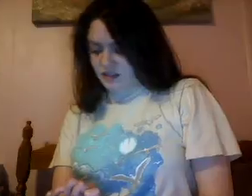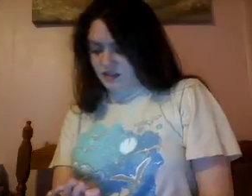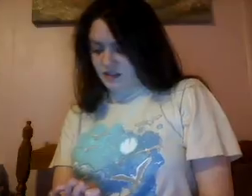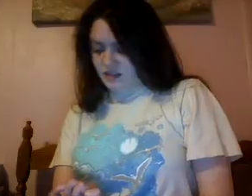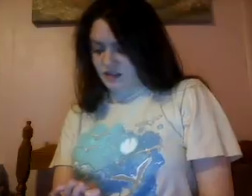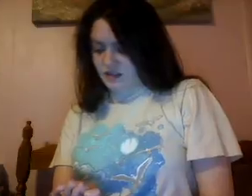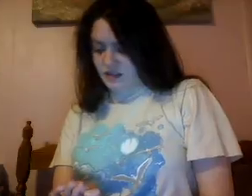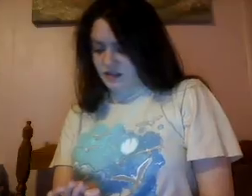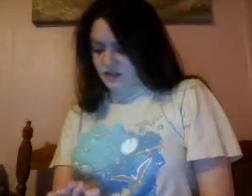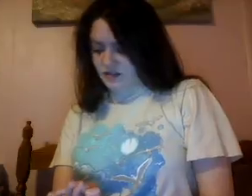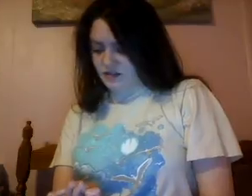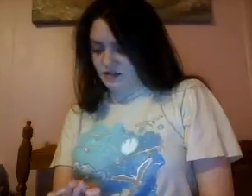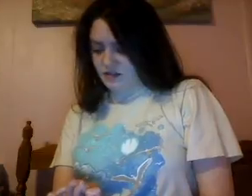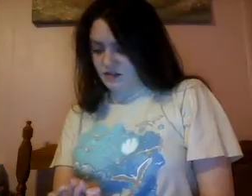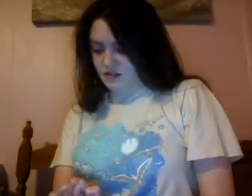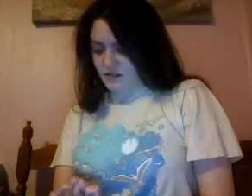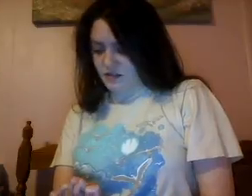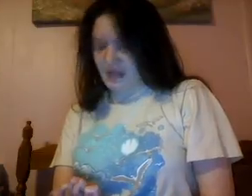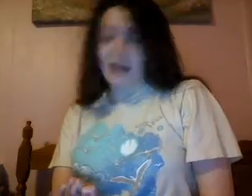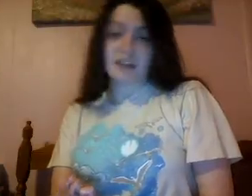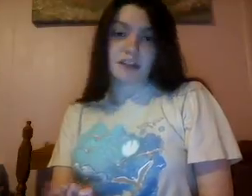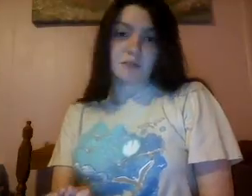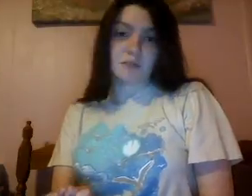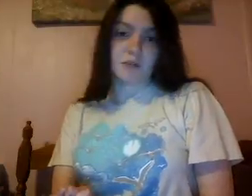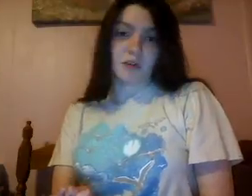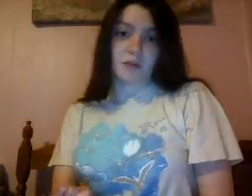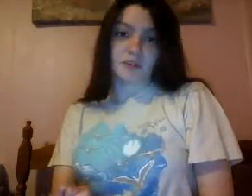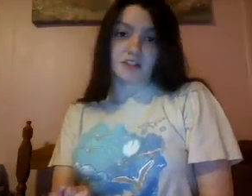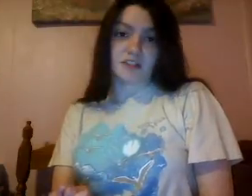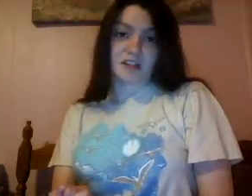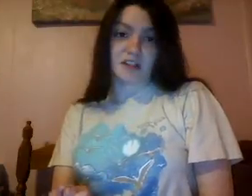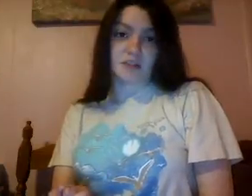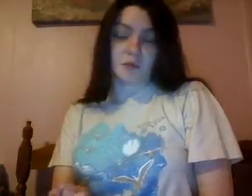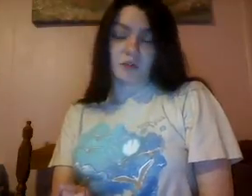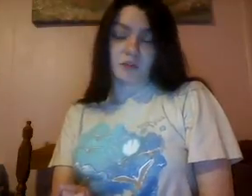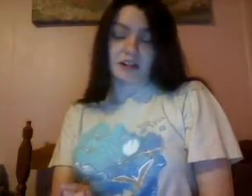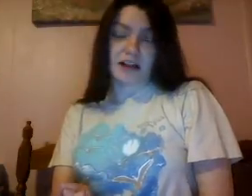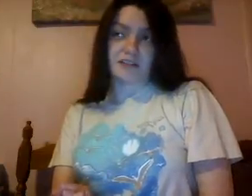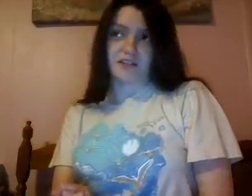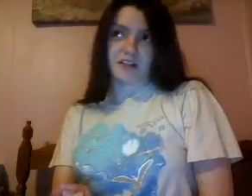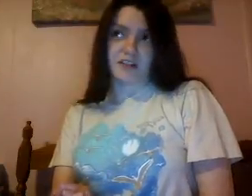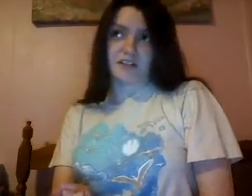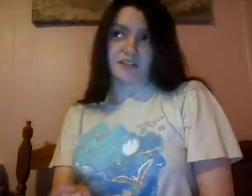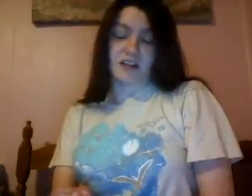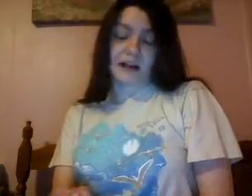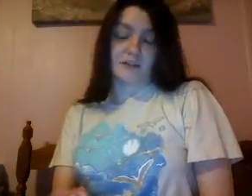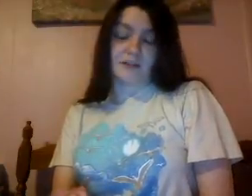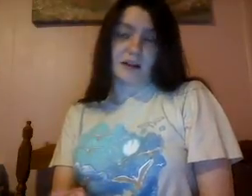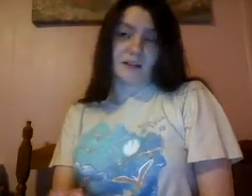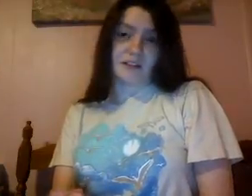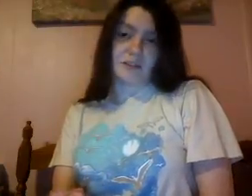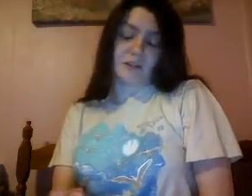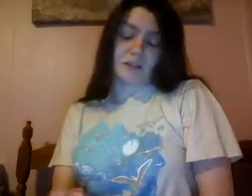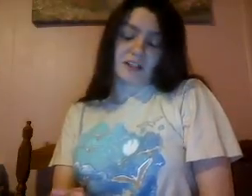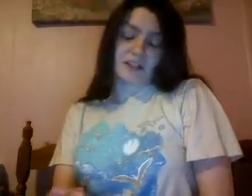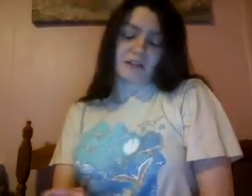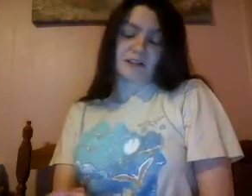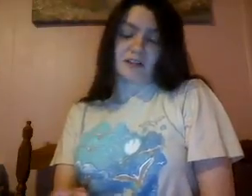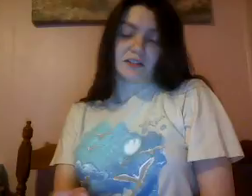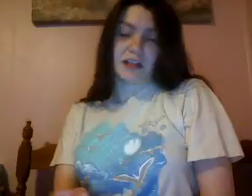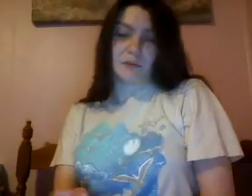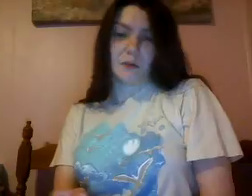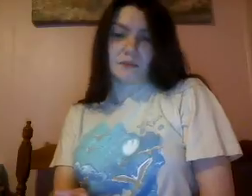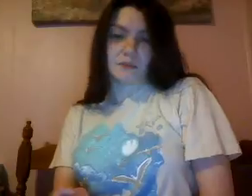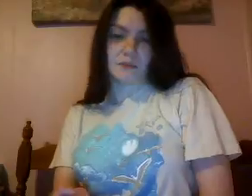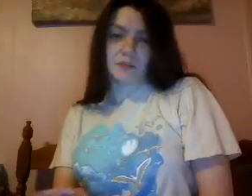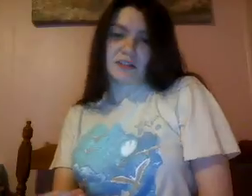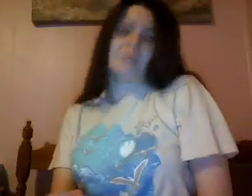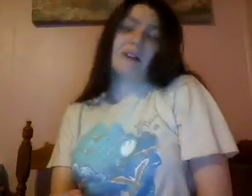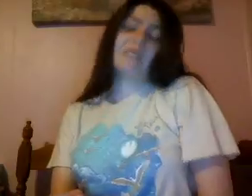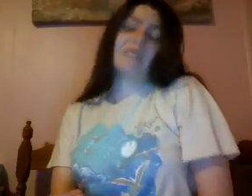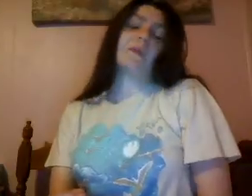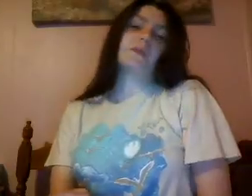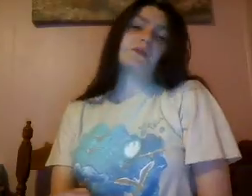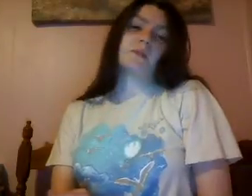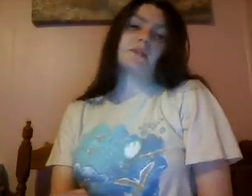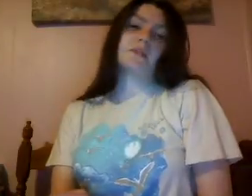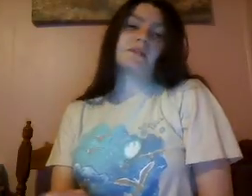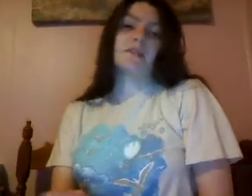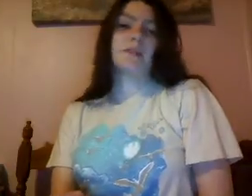none need to be edited, but all the ones that I just wanted out of there, they're out now. didn't want to take them out until I had poems to replace them. I have poems to replace them now.